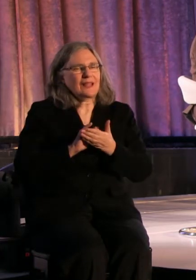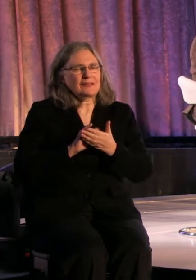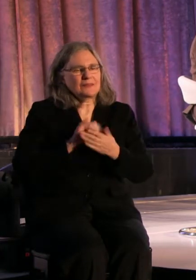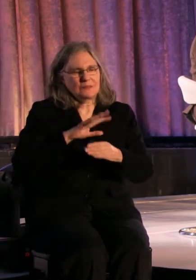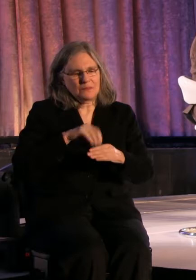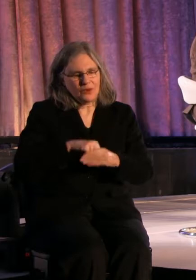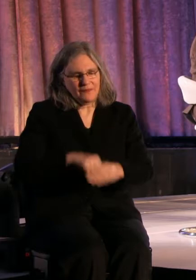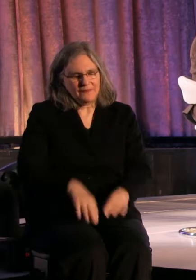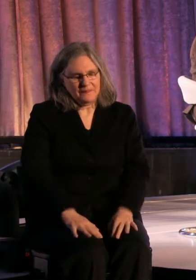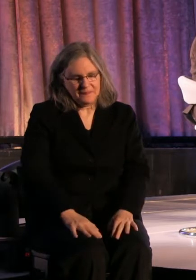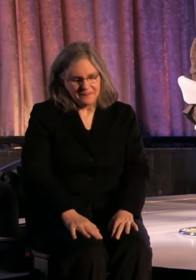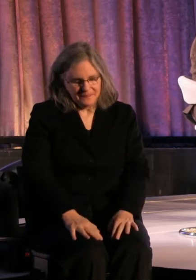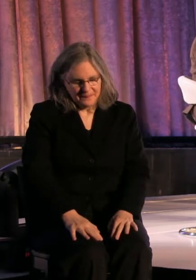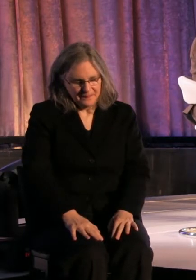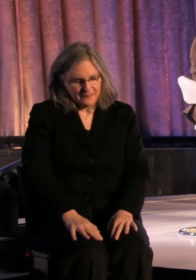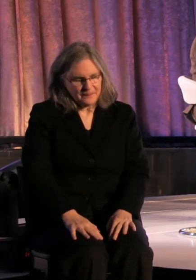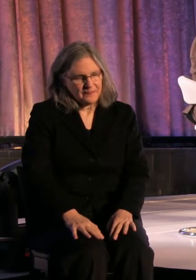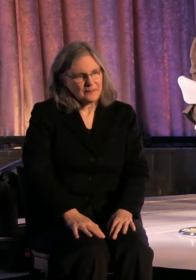I guess.